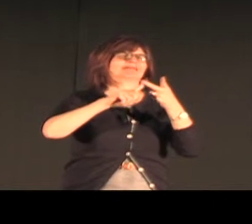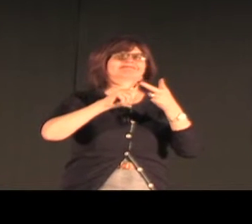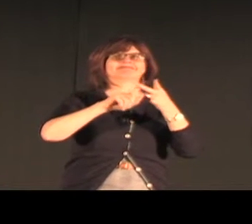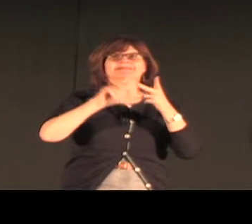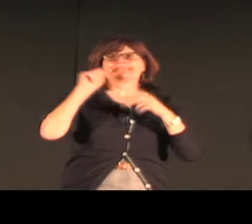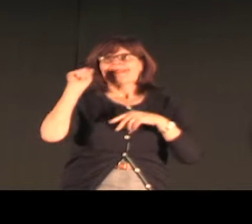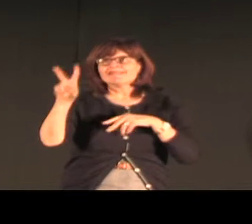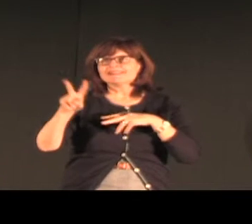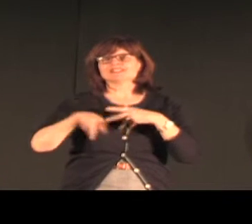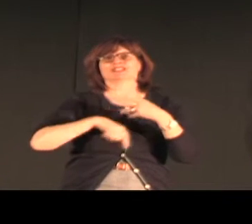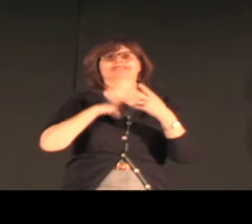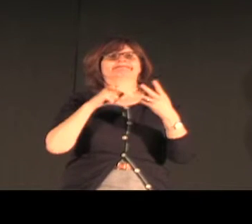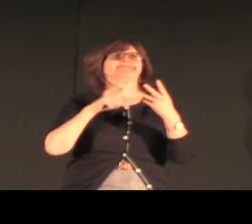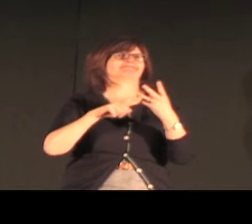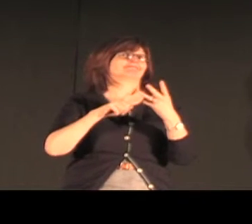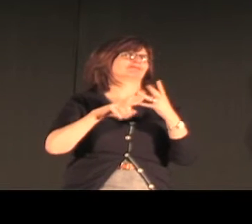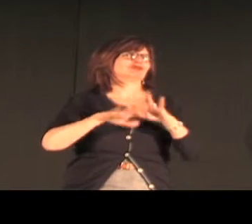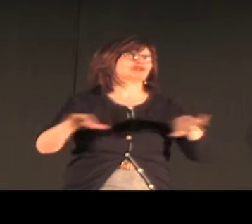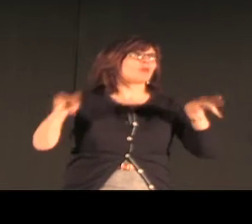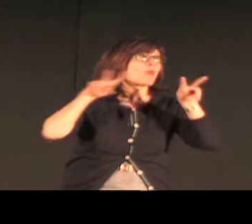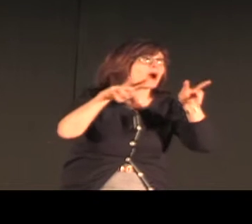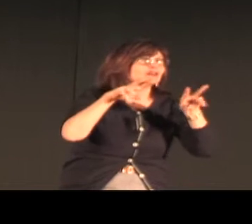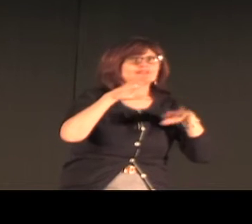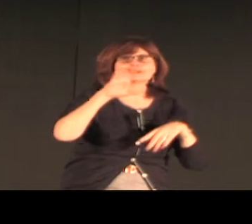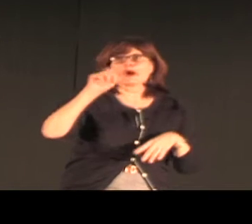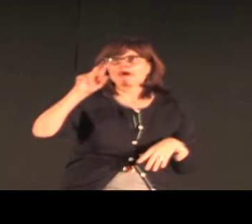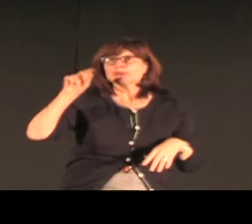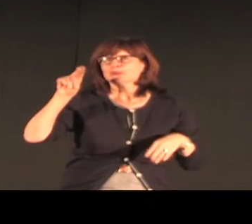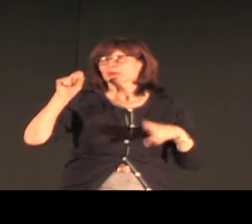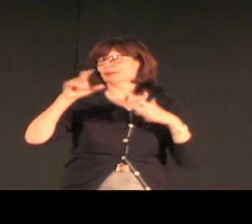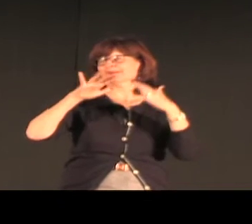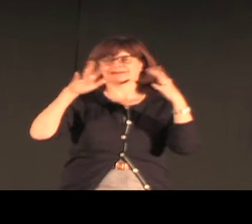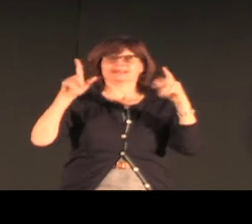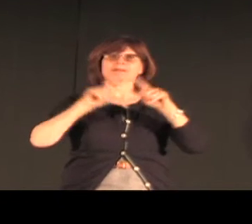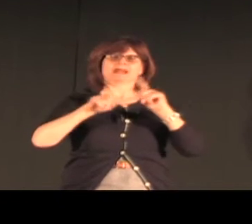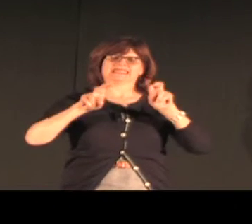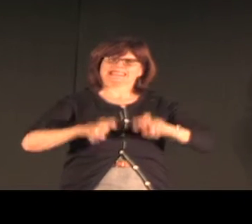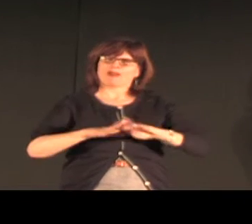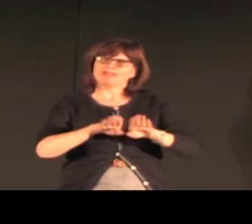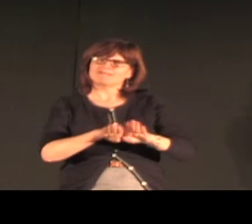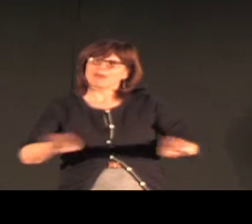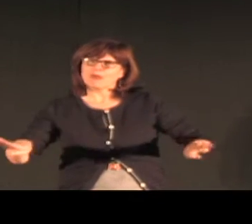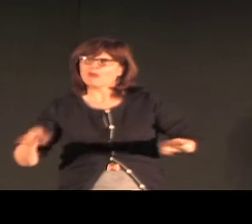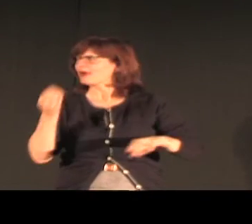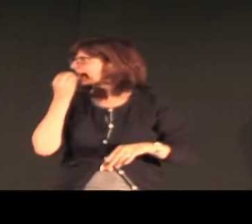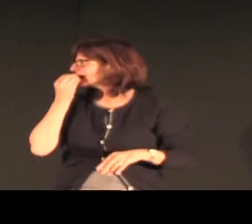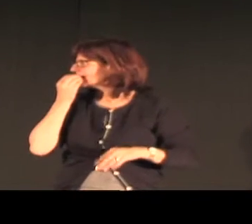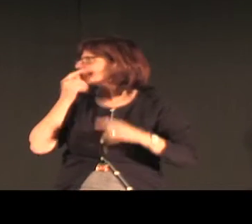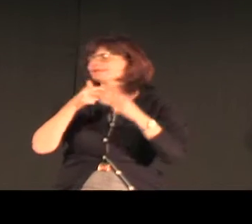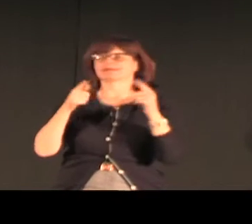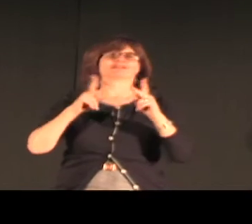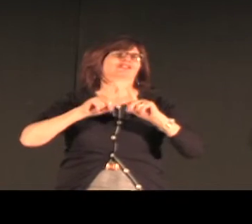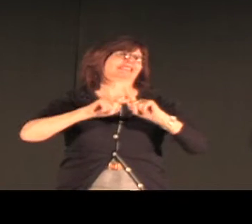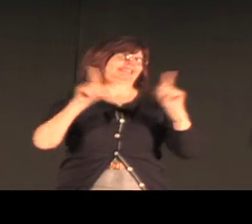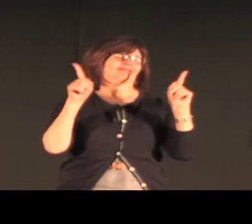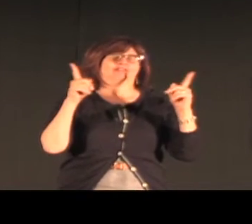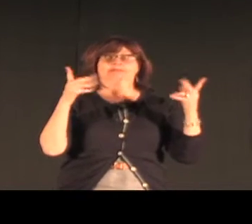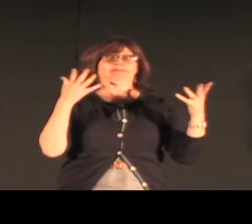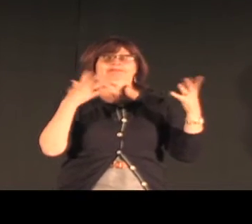And so when I think of some of the beliefs and customs they have, at the same time as I watch the kids seeing, looking at a cartoon show or sitting